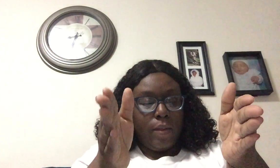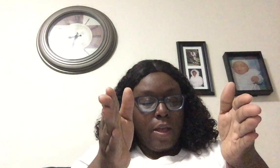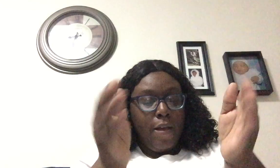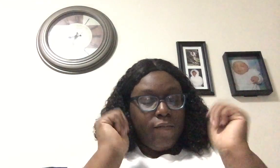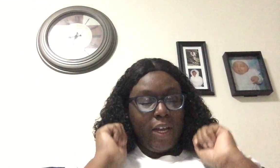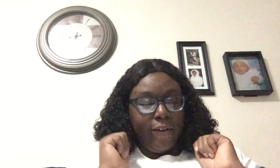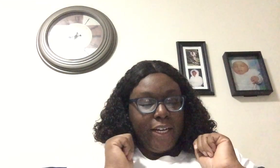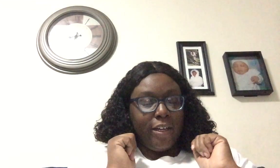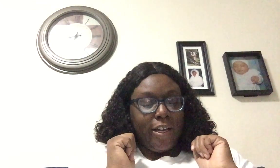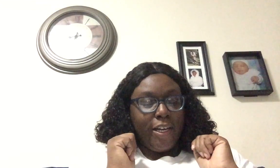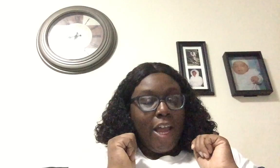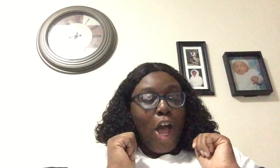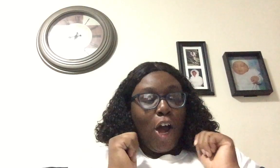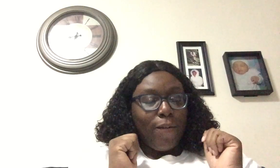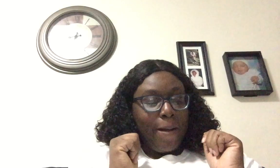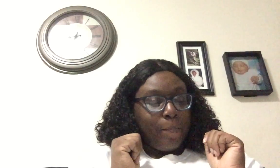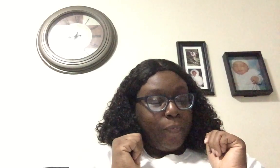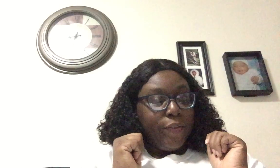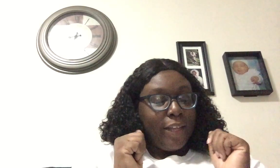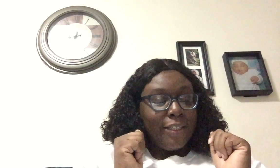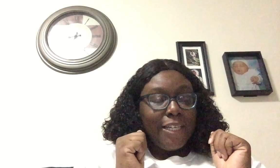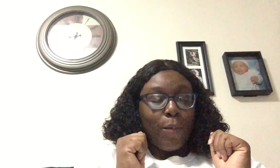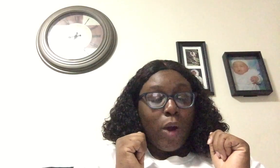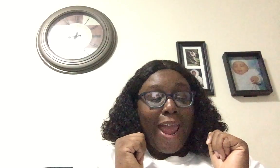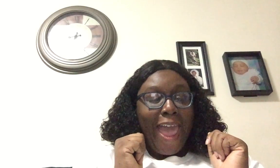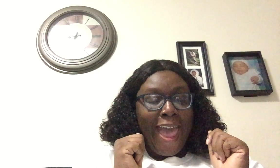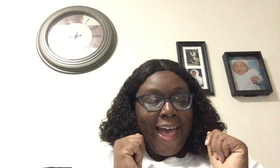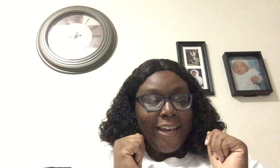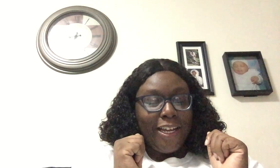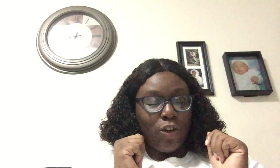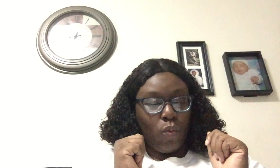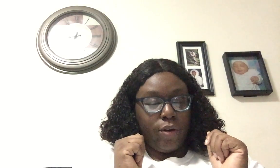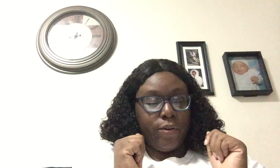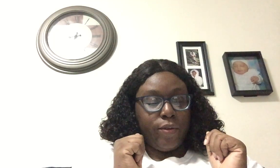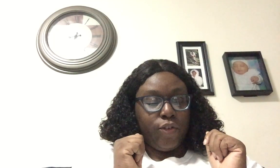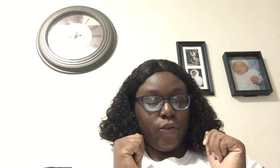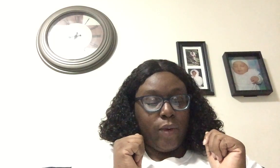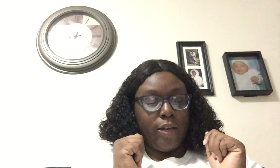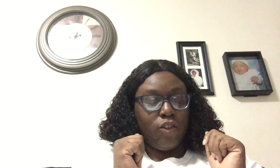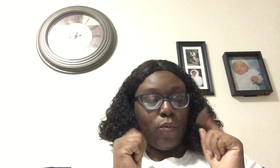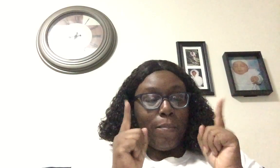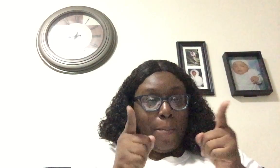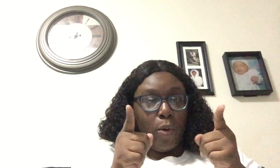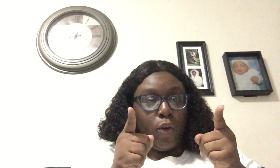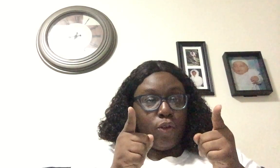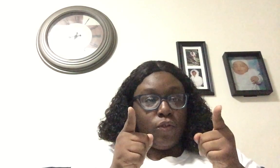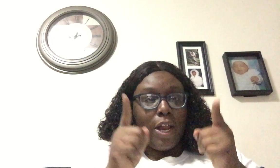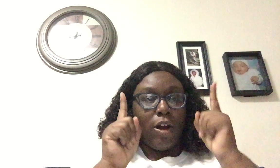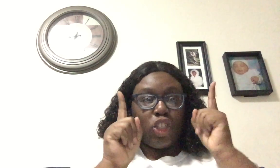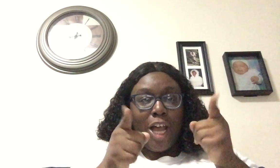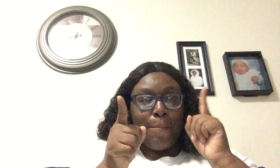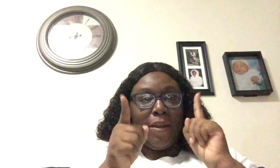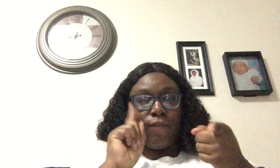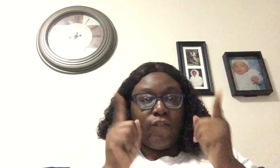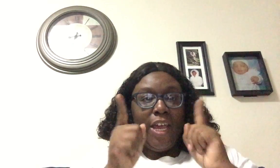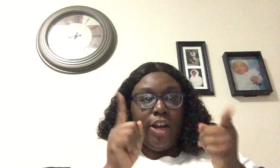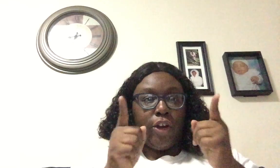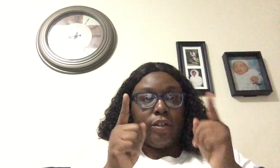Very good. All right. This time we're adding a word to it. So remember, we're using our chopping fingers